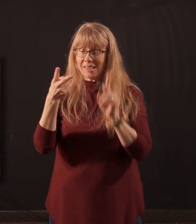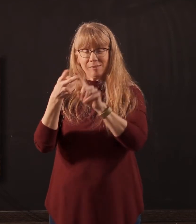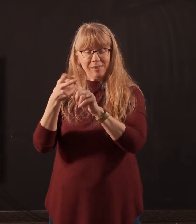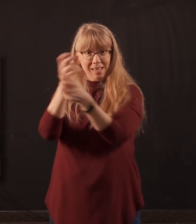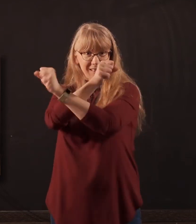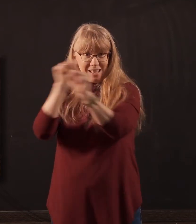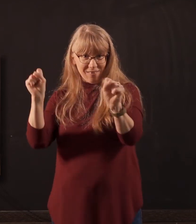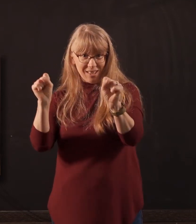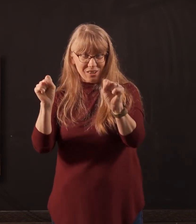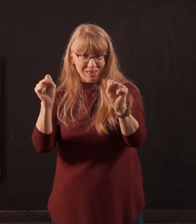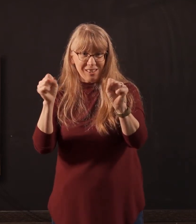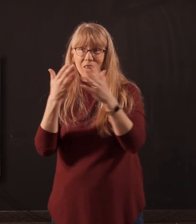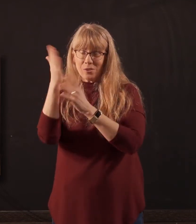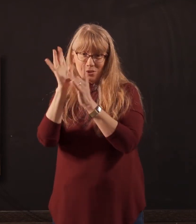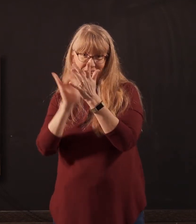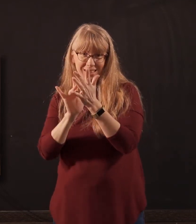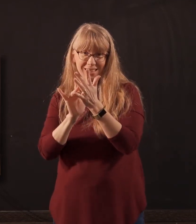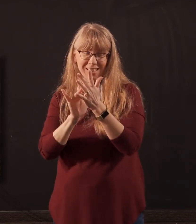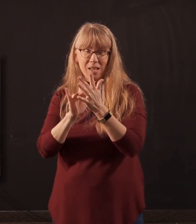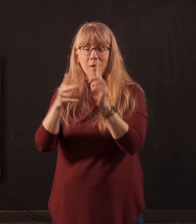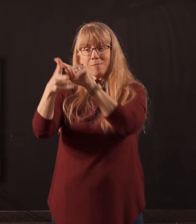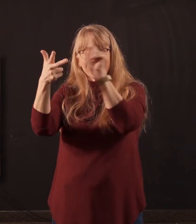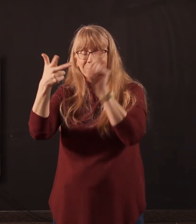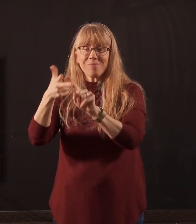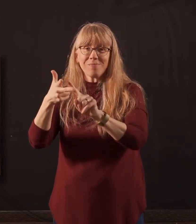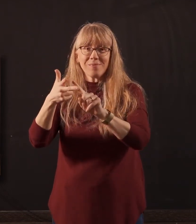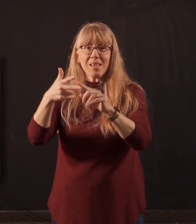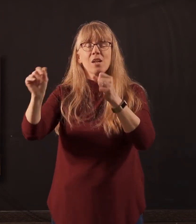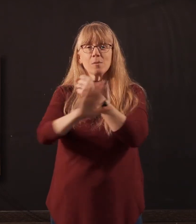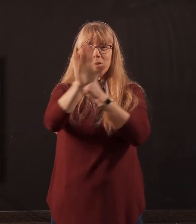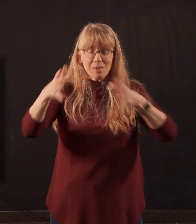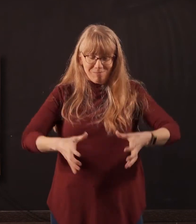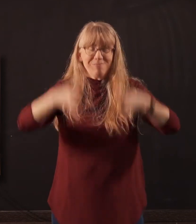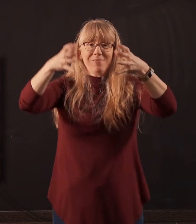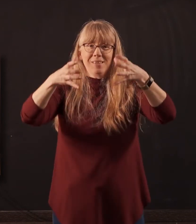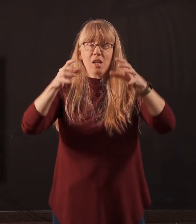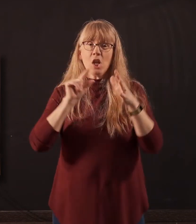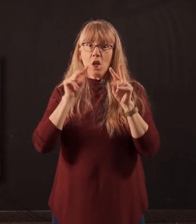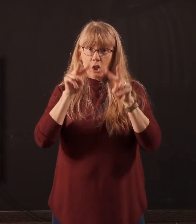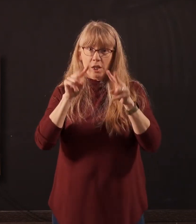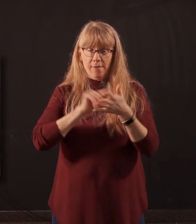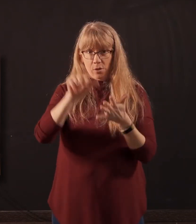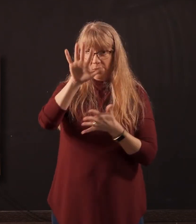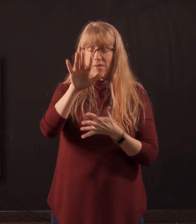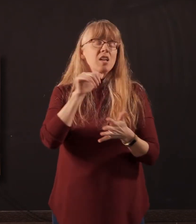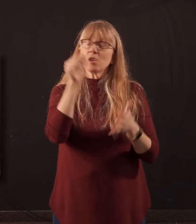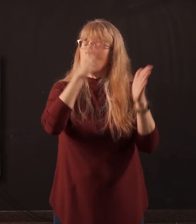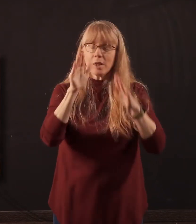salvation through his son, Jesus, but he is also our stronghold. And so we're going to jump down to verse 5. Don't worry, we're going to come back to